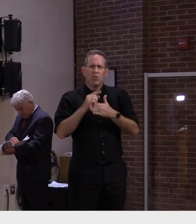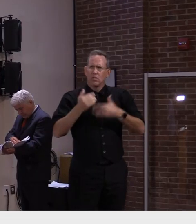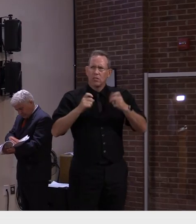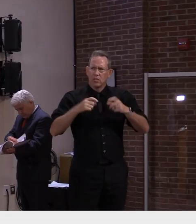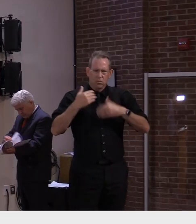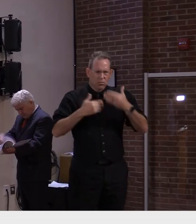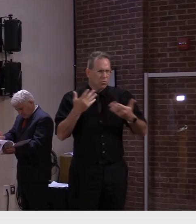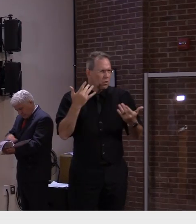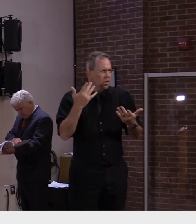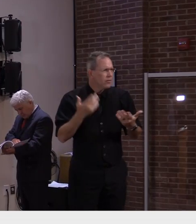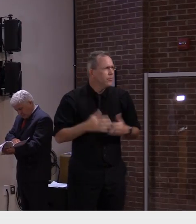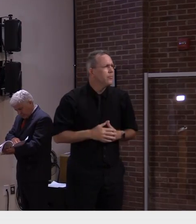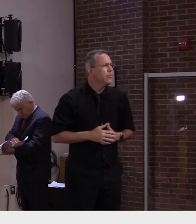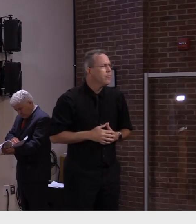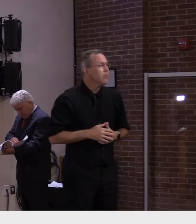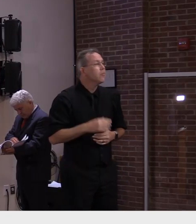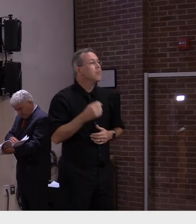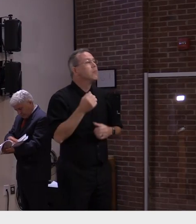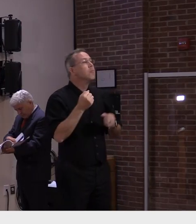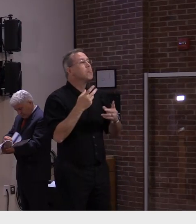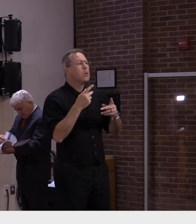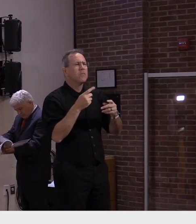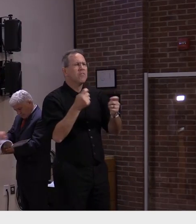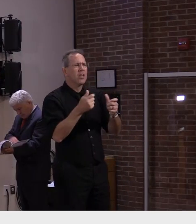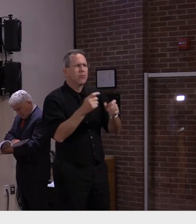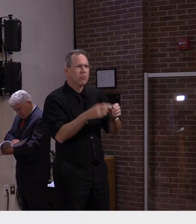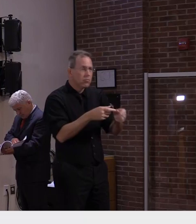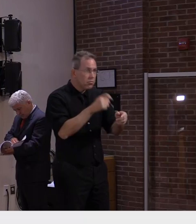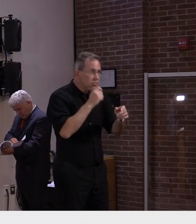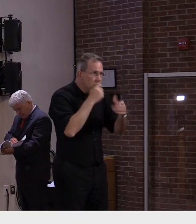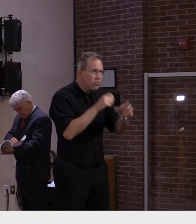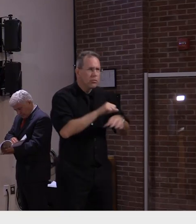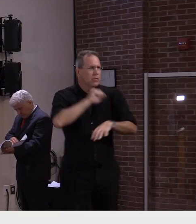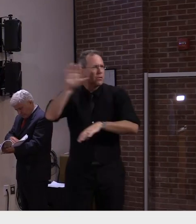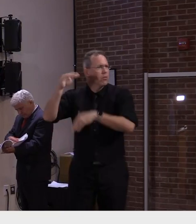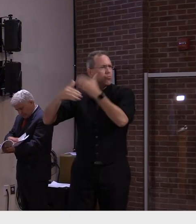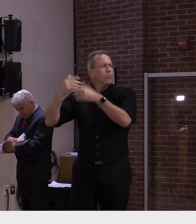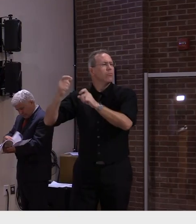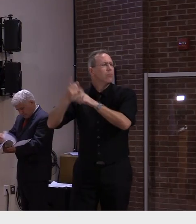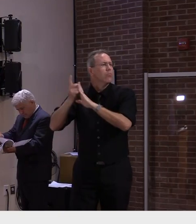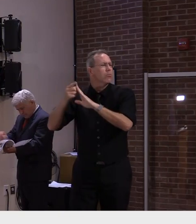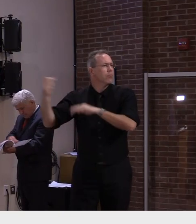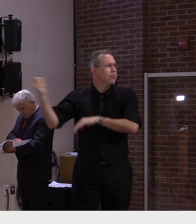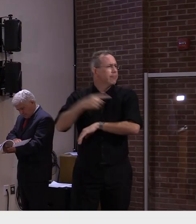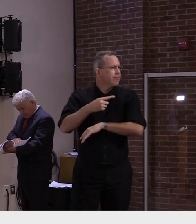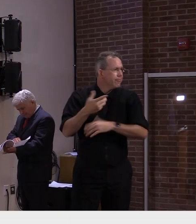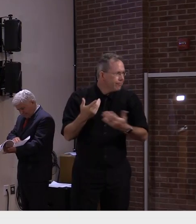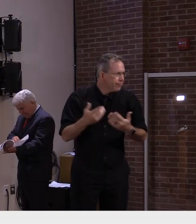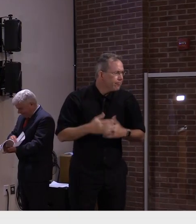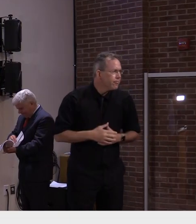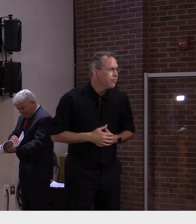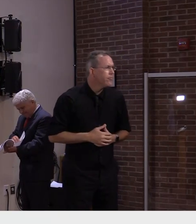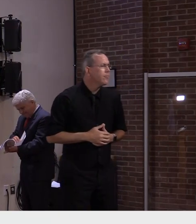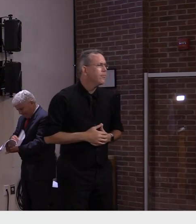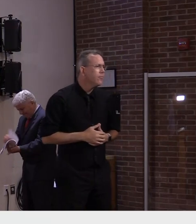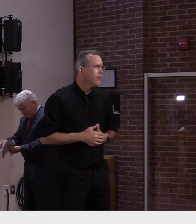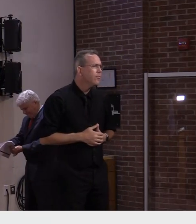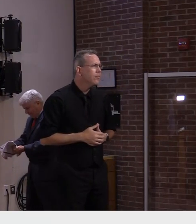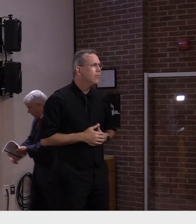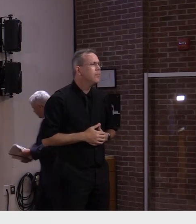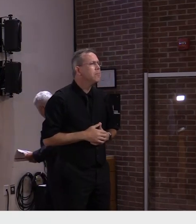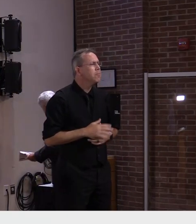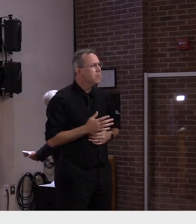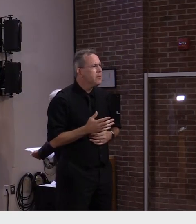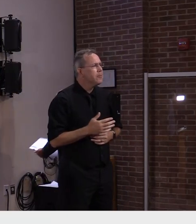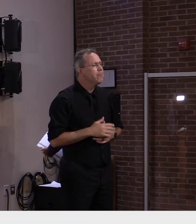been really having rapid turnaround times as there wasn't that much demand for testing previously. But even now, the